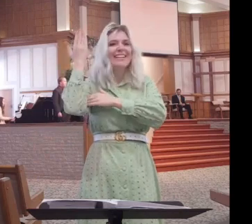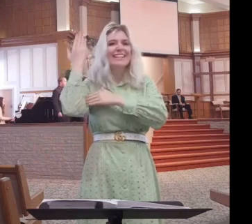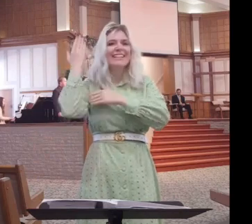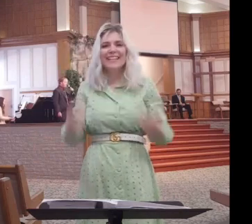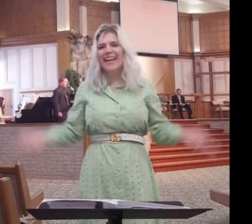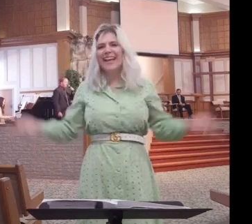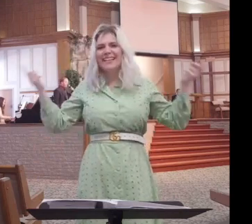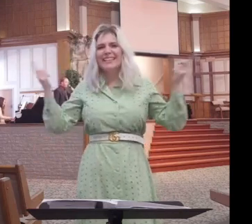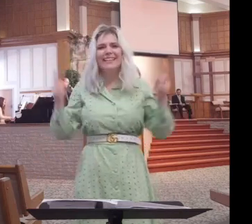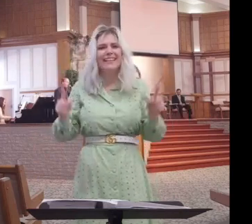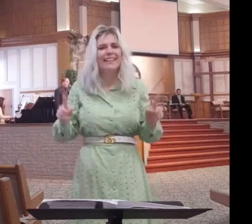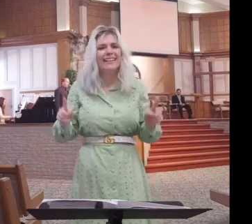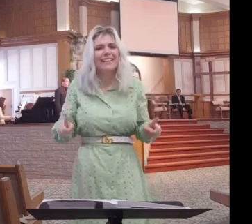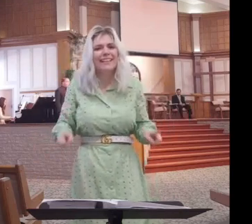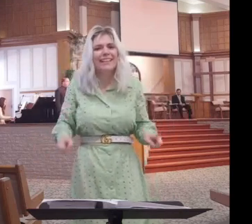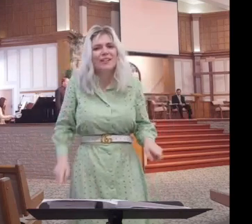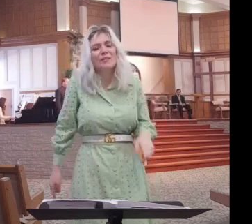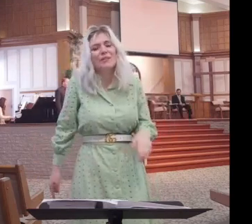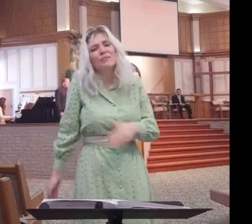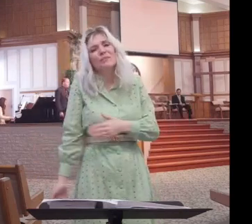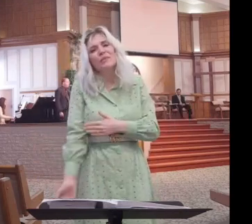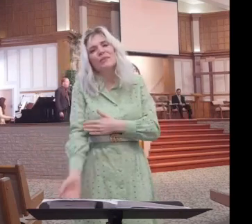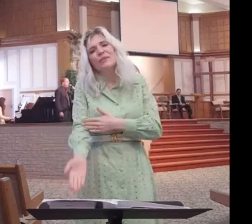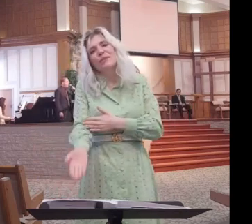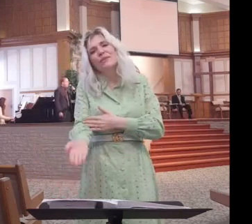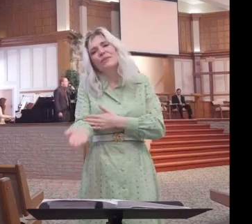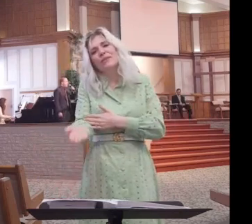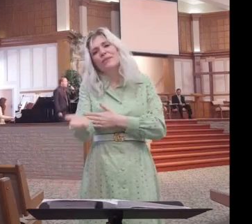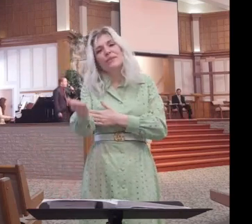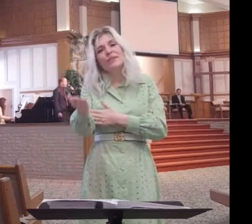then came the morning,